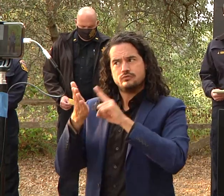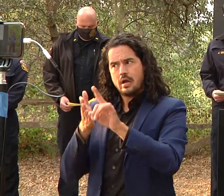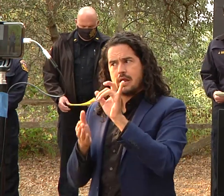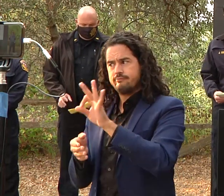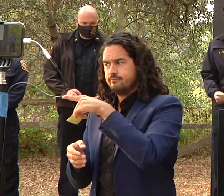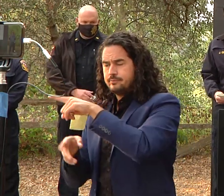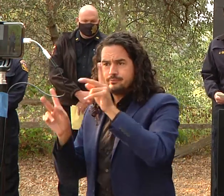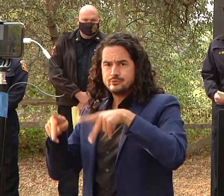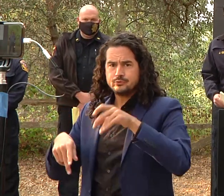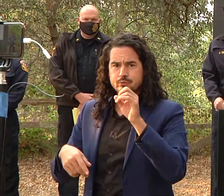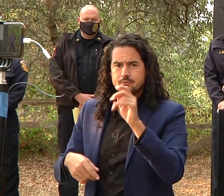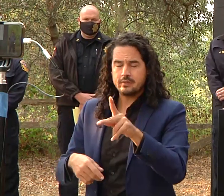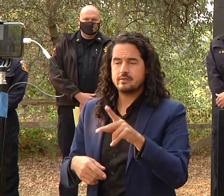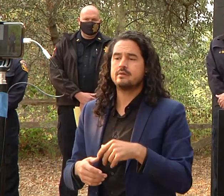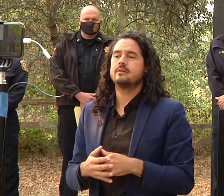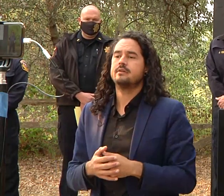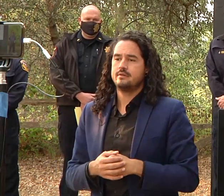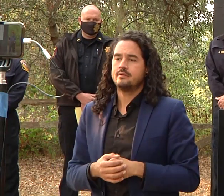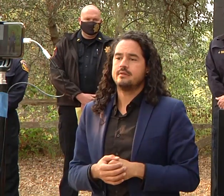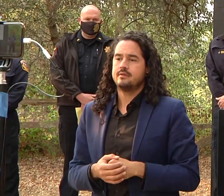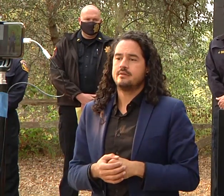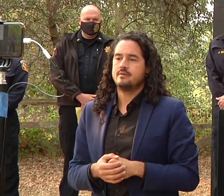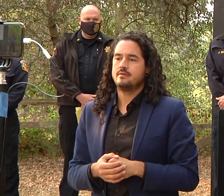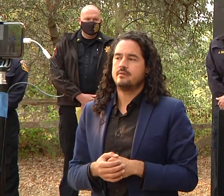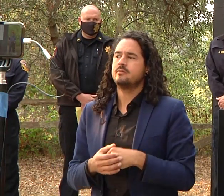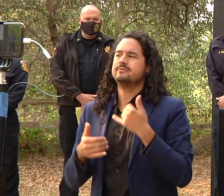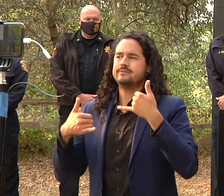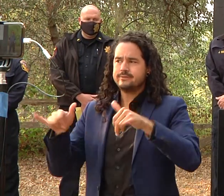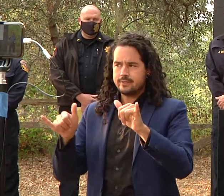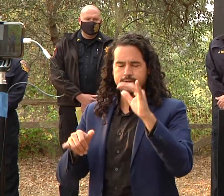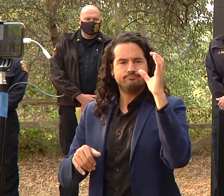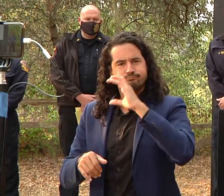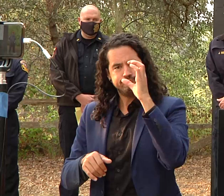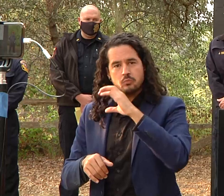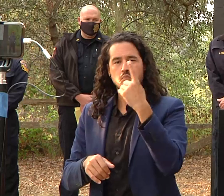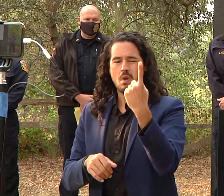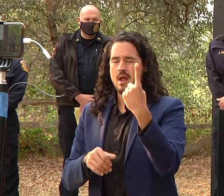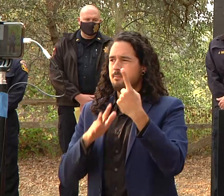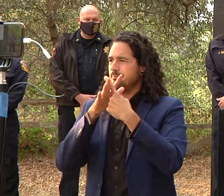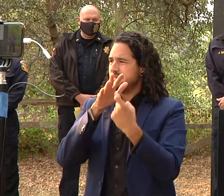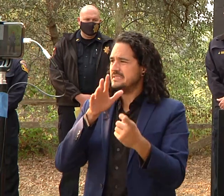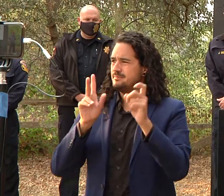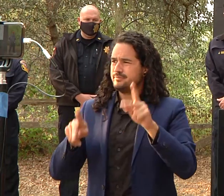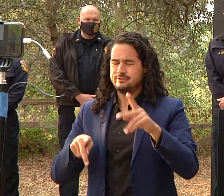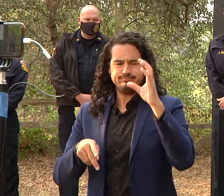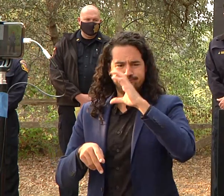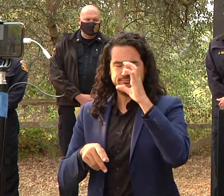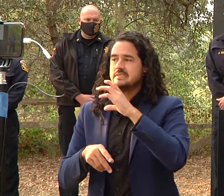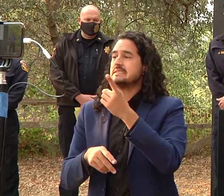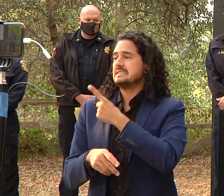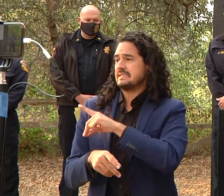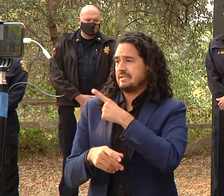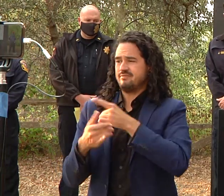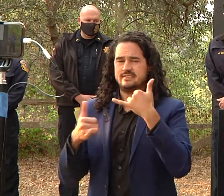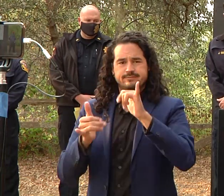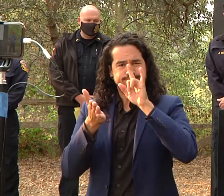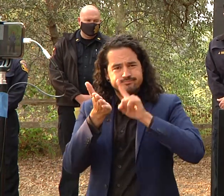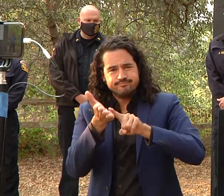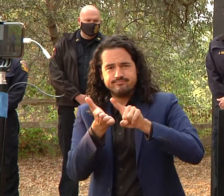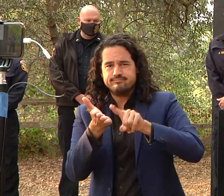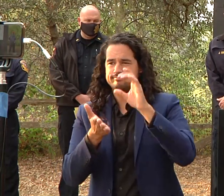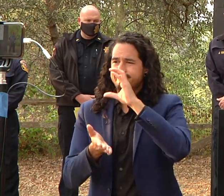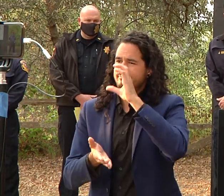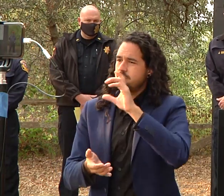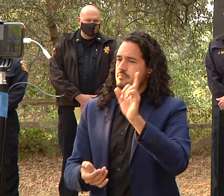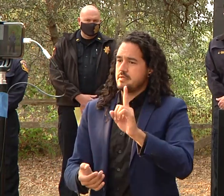one missing persons case that our detectives are still working on as far as staffing we had 53 deputies